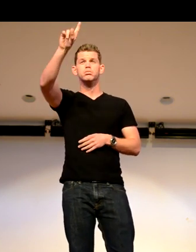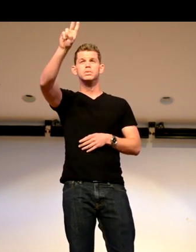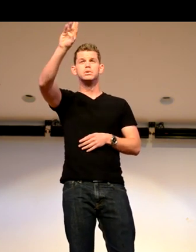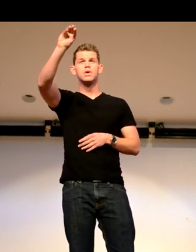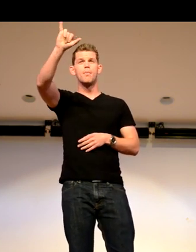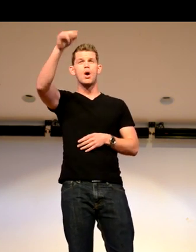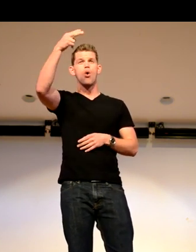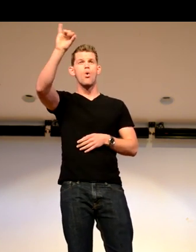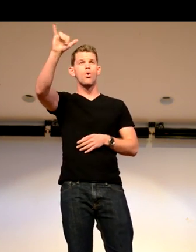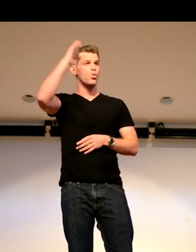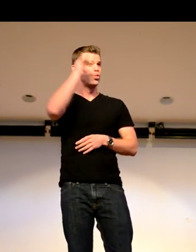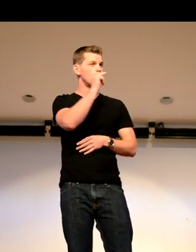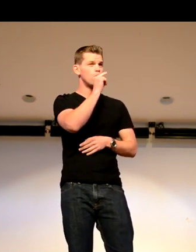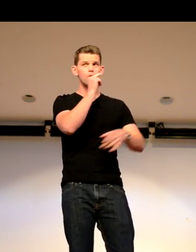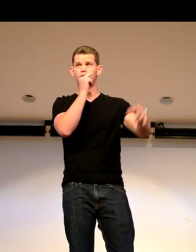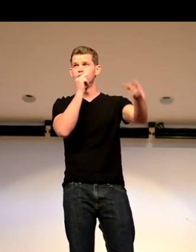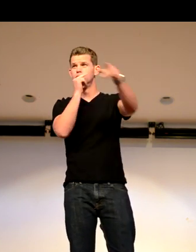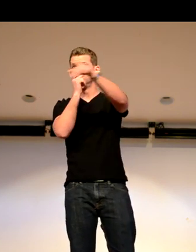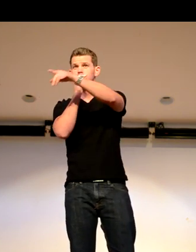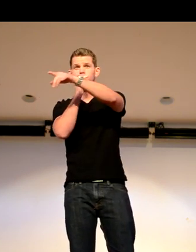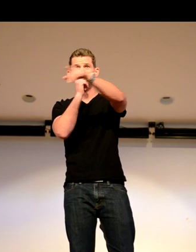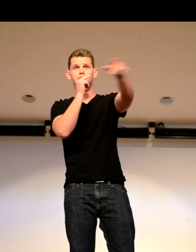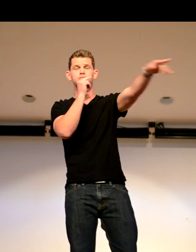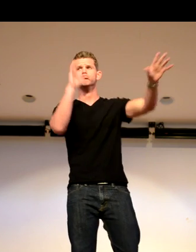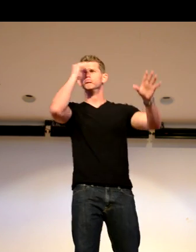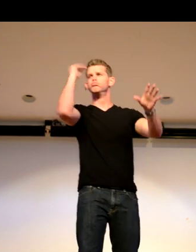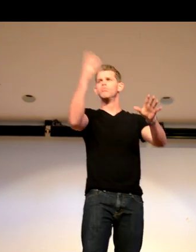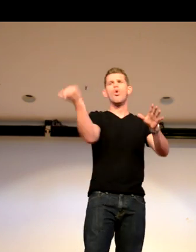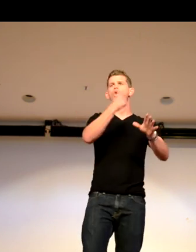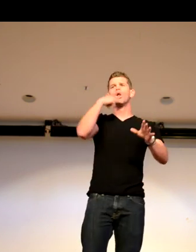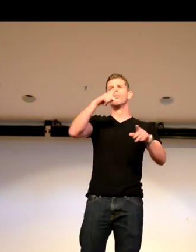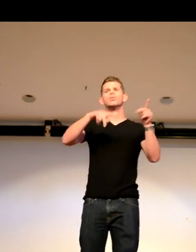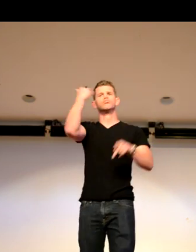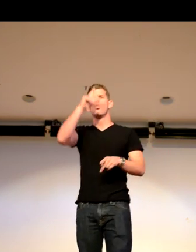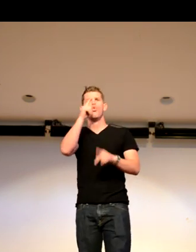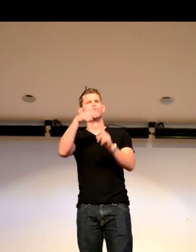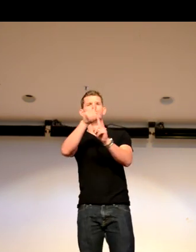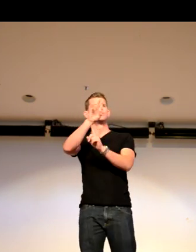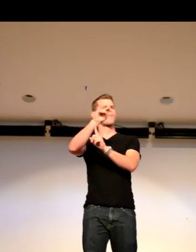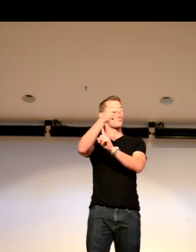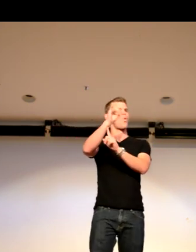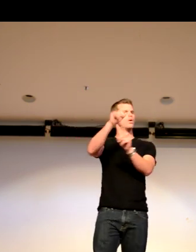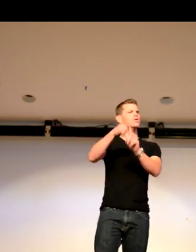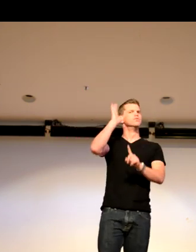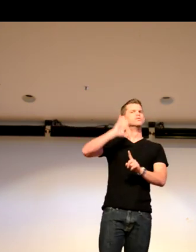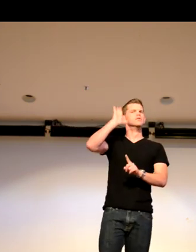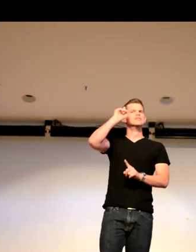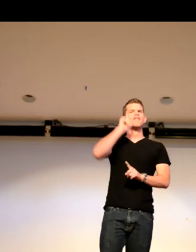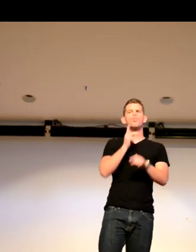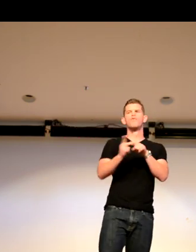Hoy. Do you know the movie Dummy Hoy? Do you know who Dummy Hoy is? I'm going to tell you, all hearing people don't know about Dummy Hoy. He was